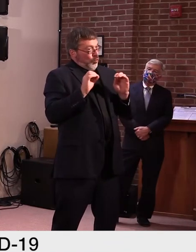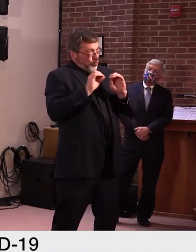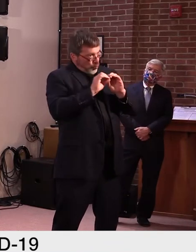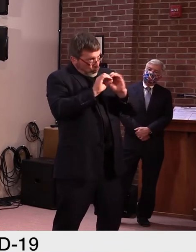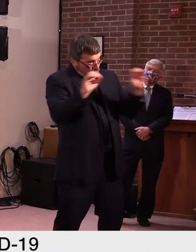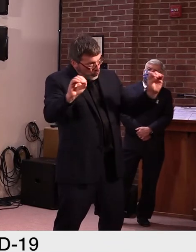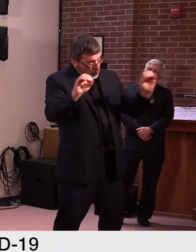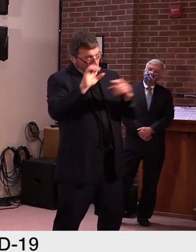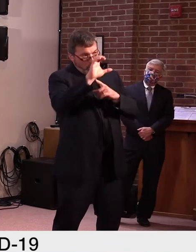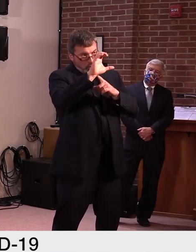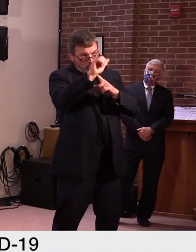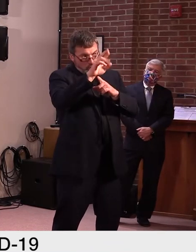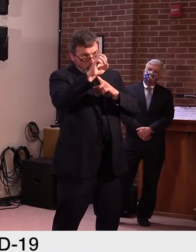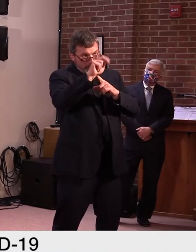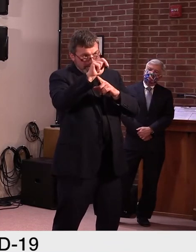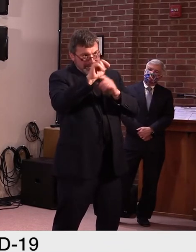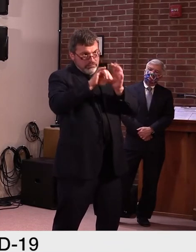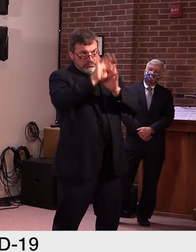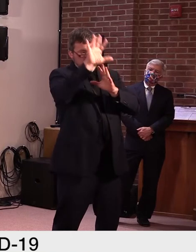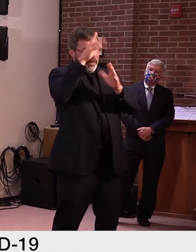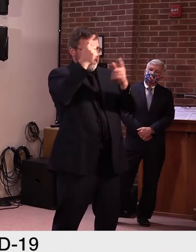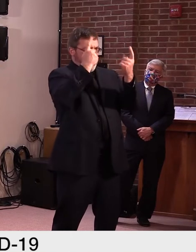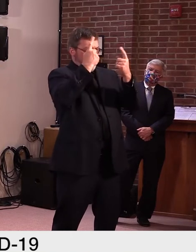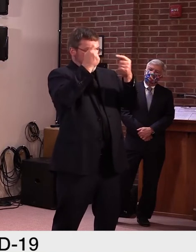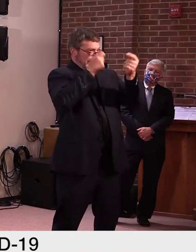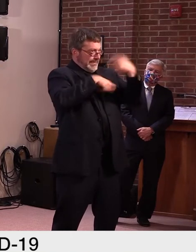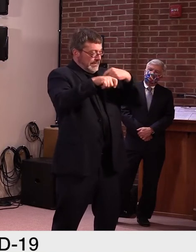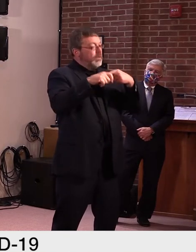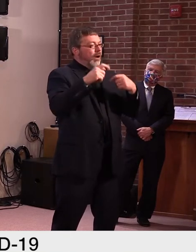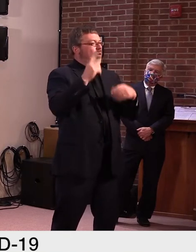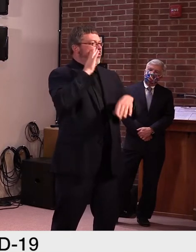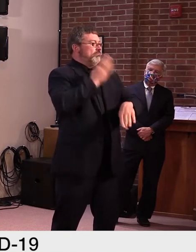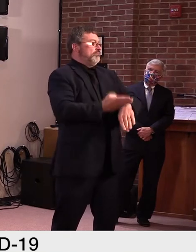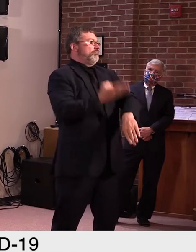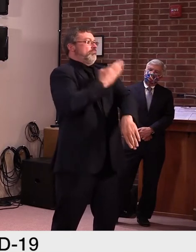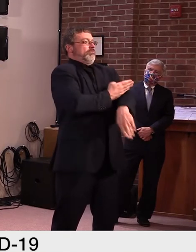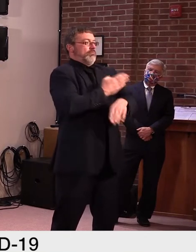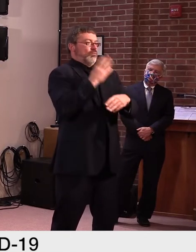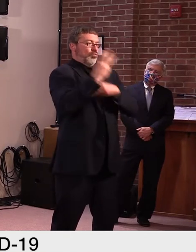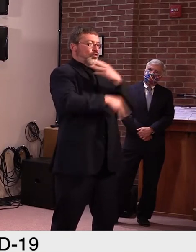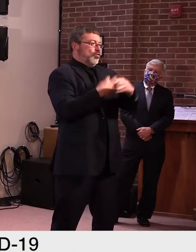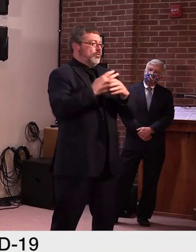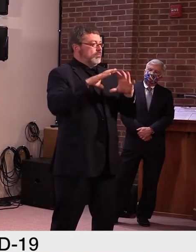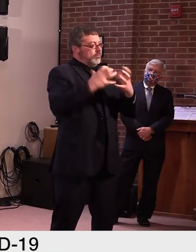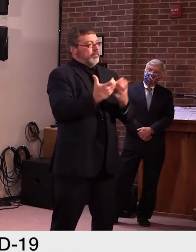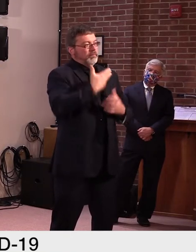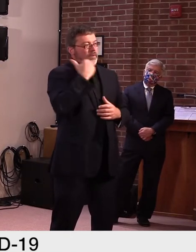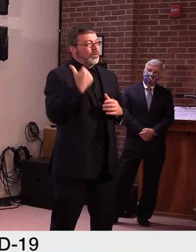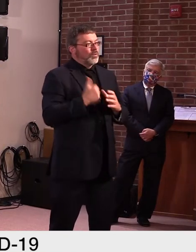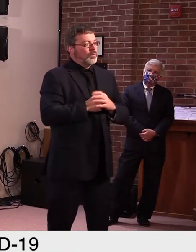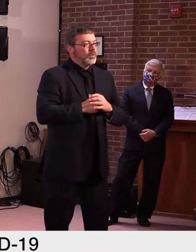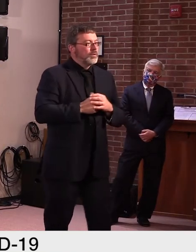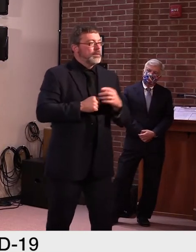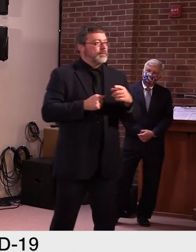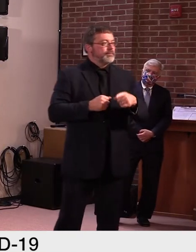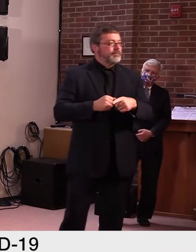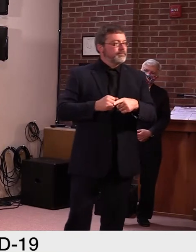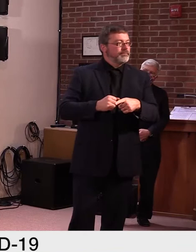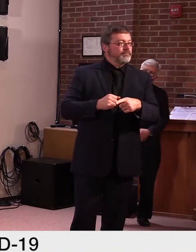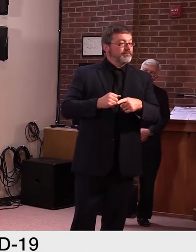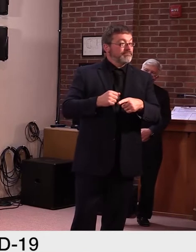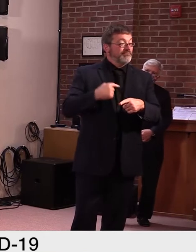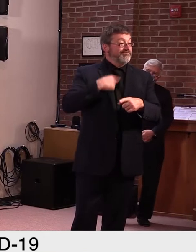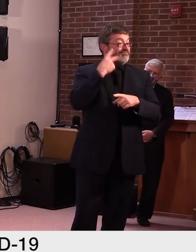Yeah. I remember when hydrogen was all the rage, but. Well, it still is, by the way. Um, it's still, uh, there are still many, uh,